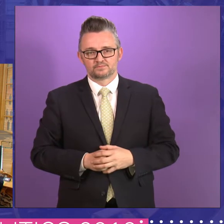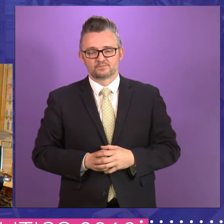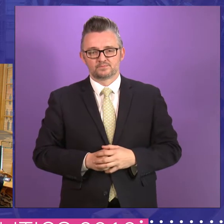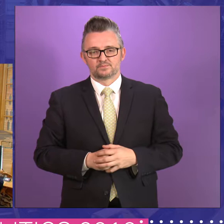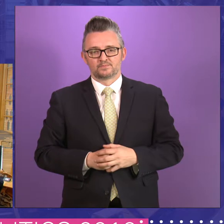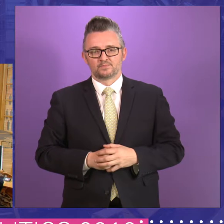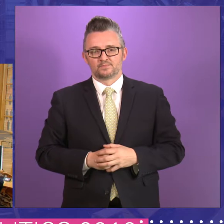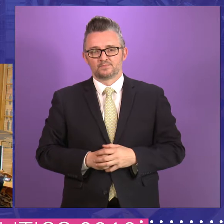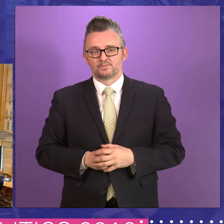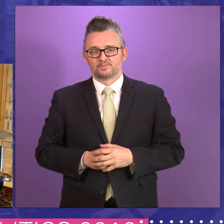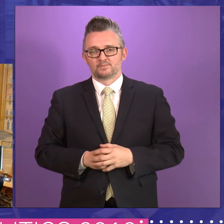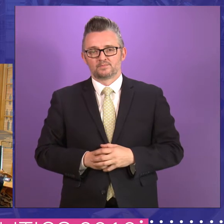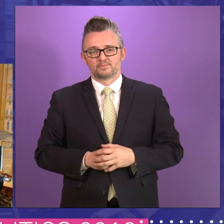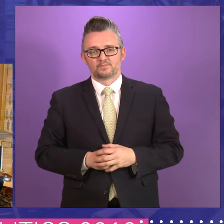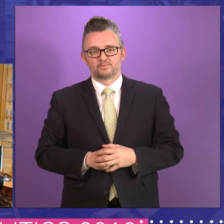Hi.